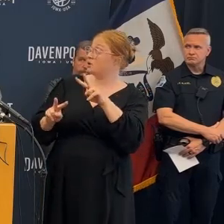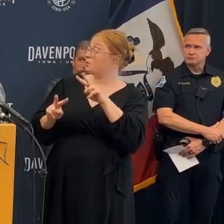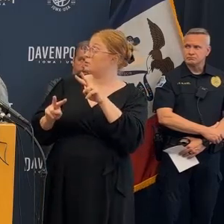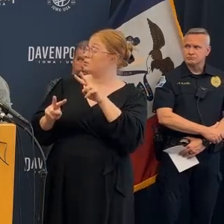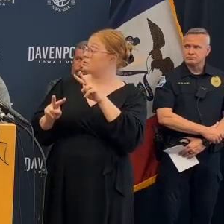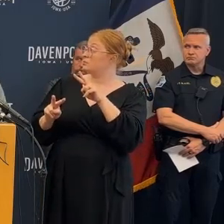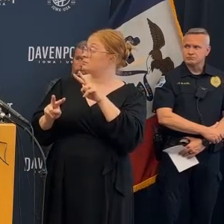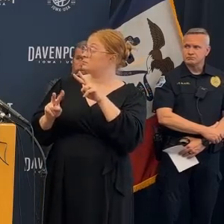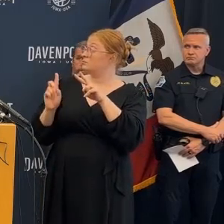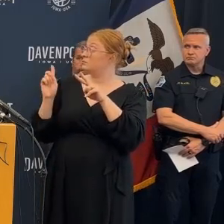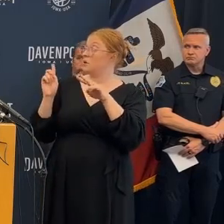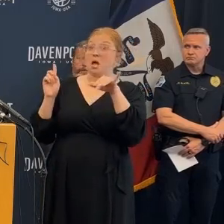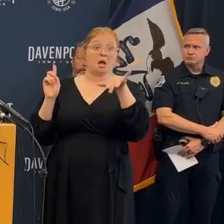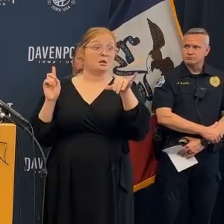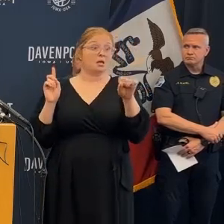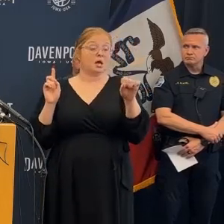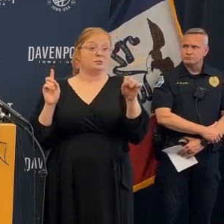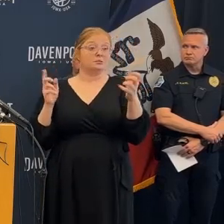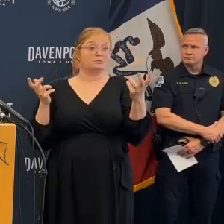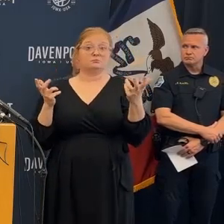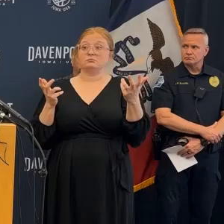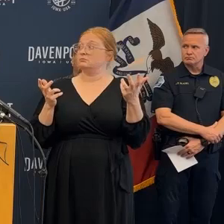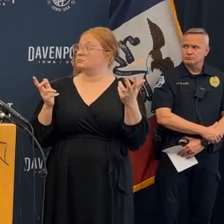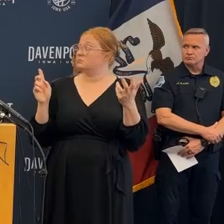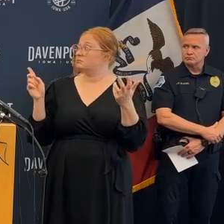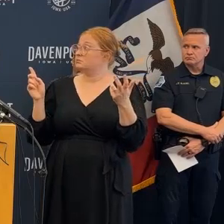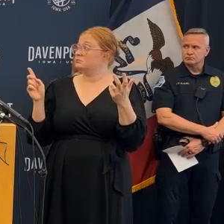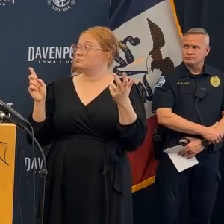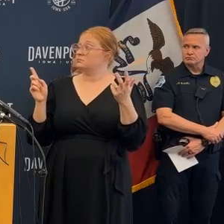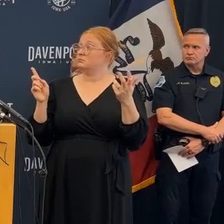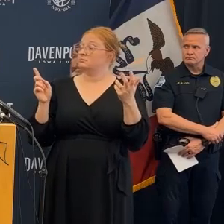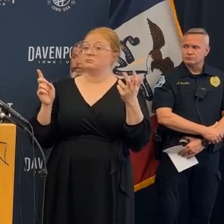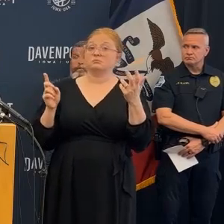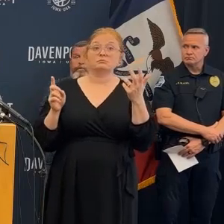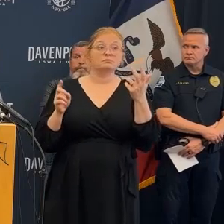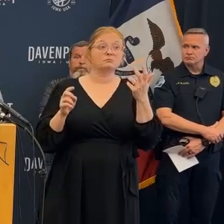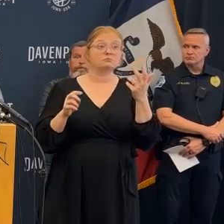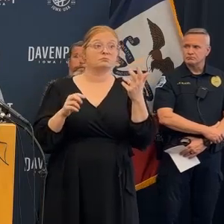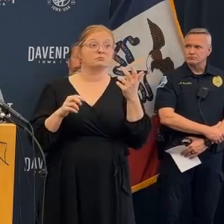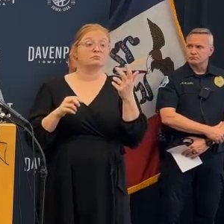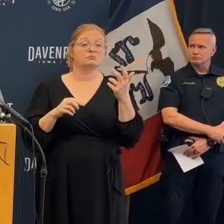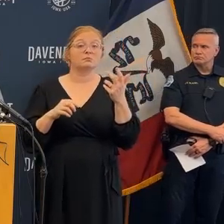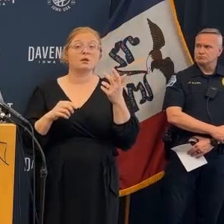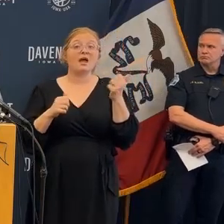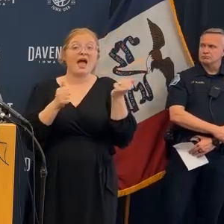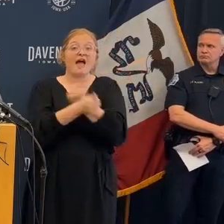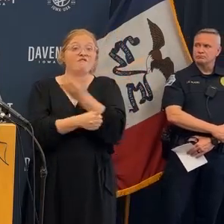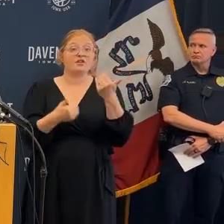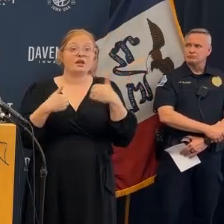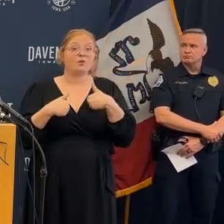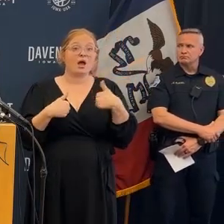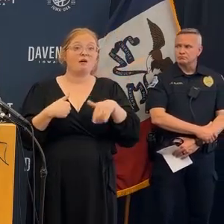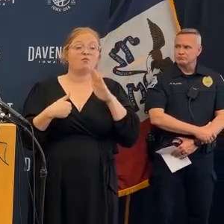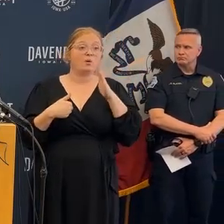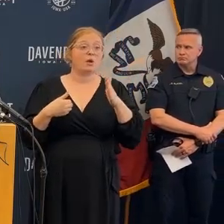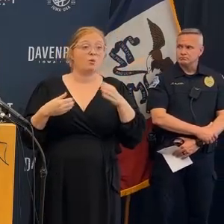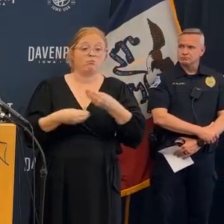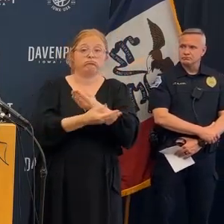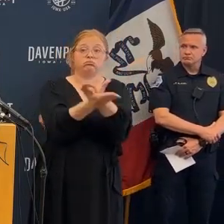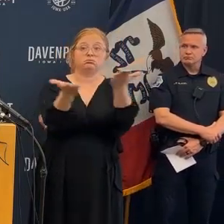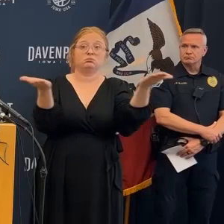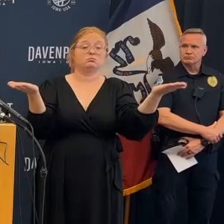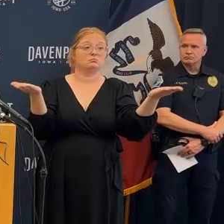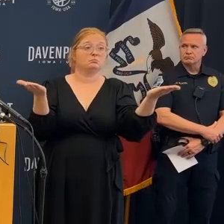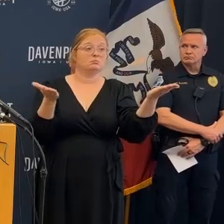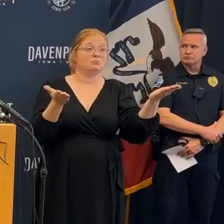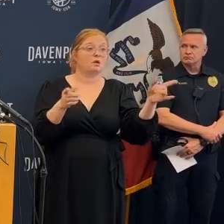yes we do have some video footage of the actual collapse itself and absolutely we have been reviewing it to try